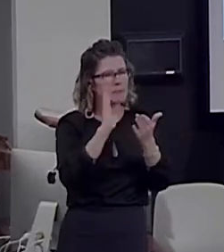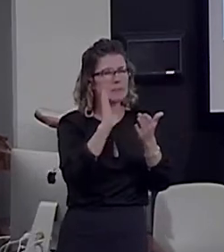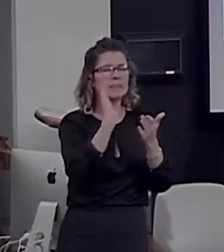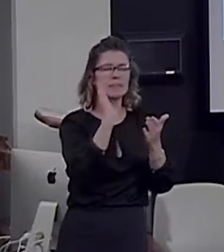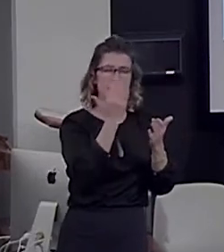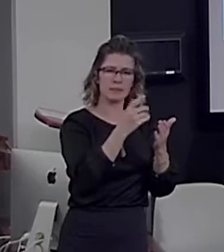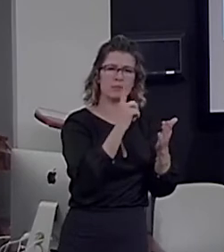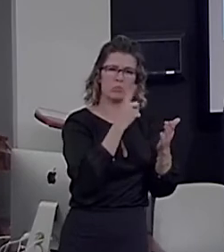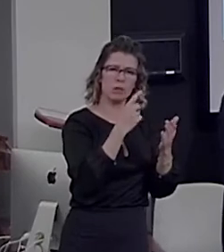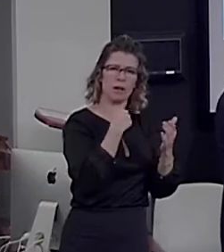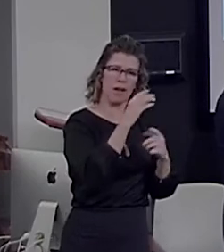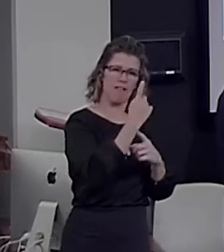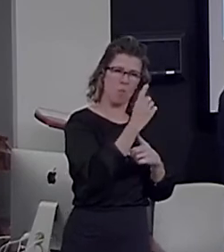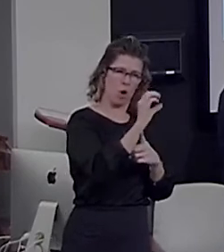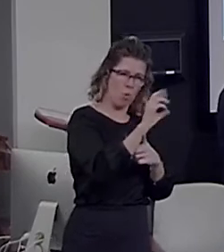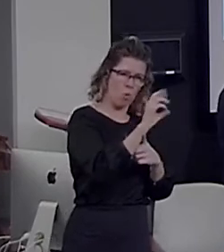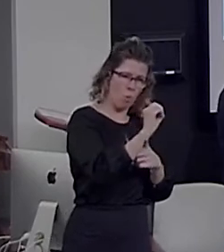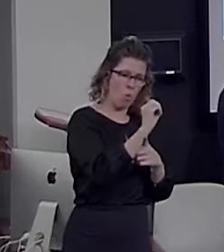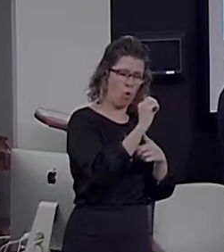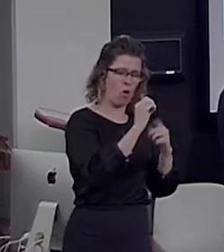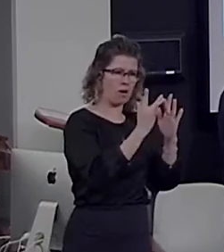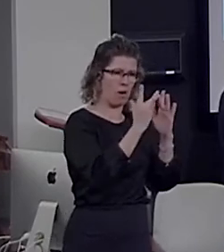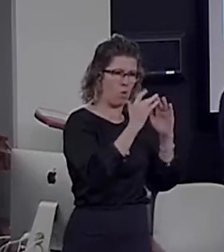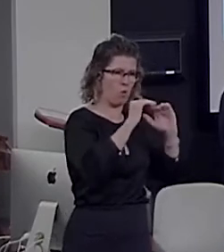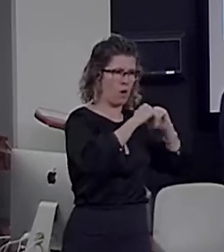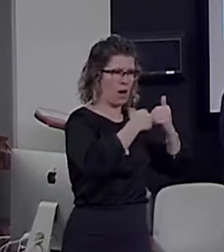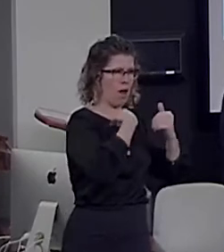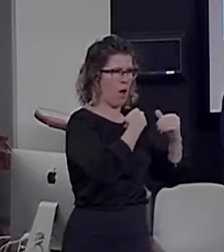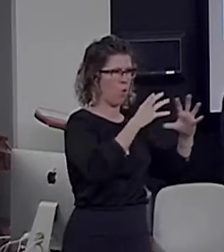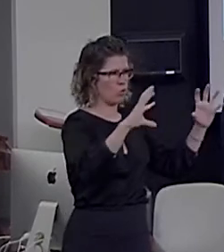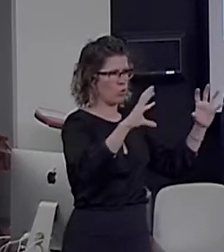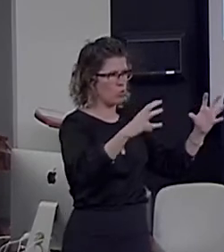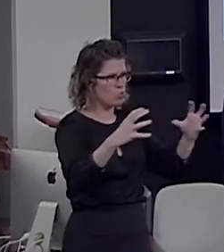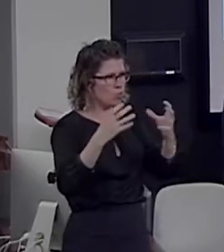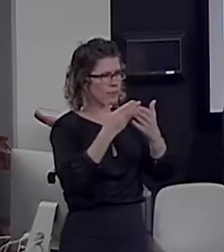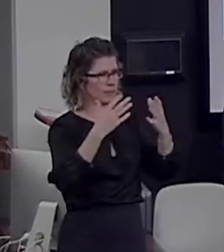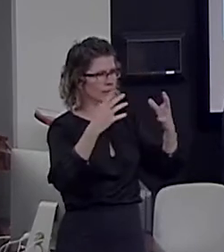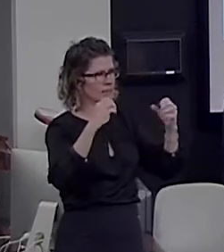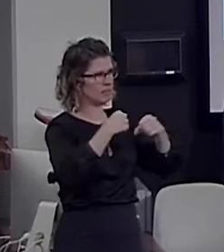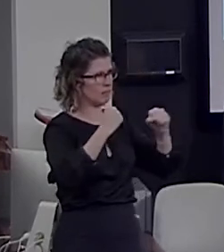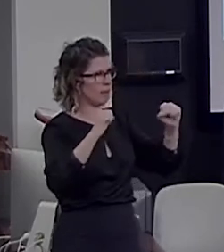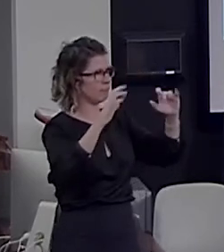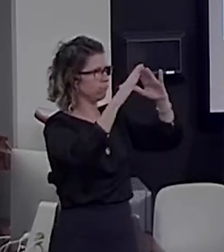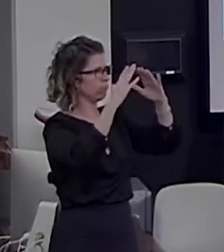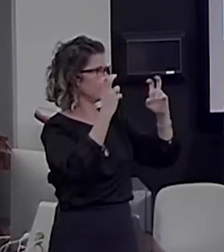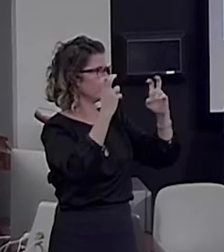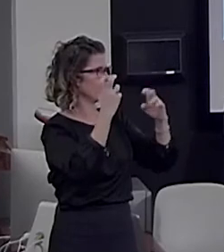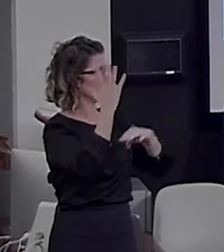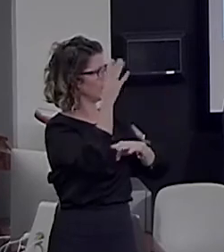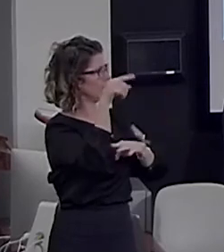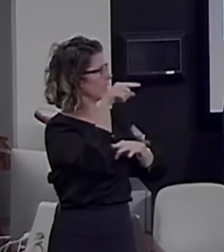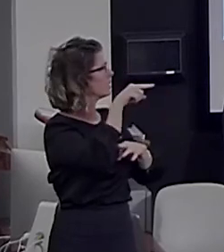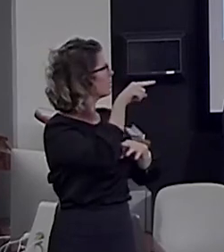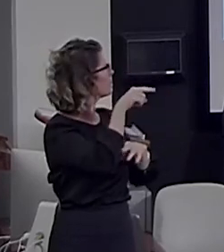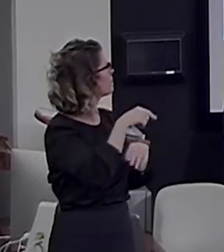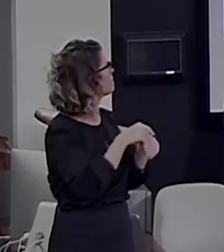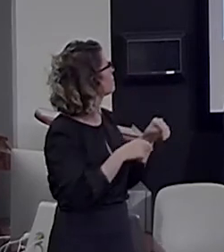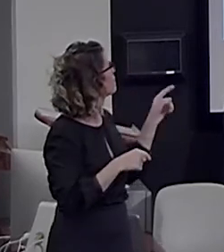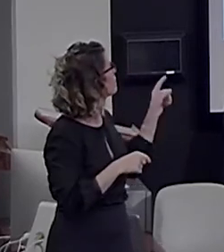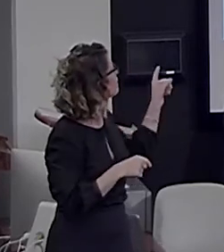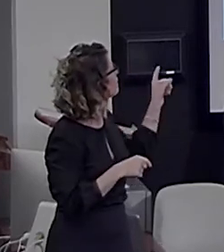manipulation of syntactic trees. So, this is the image I just shown you, but I want to show you, maybe I'll put them all on screen.